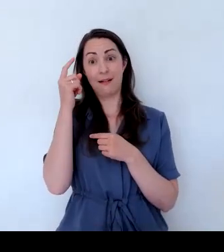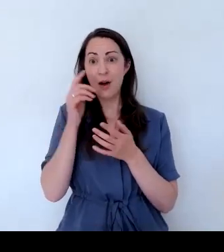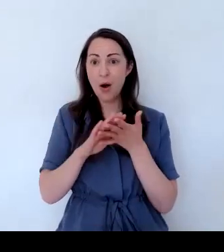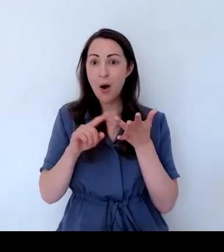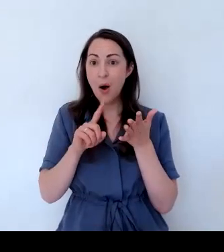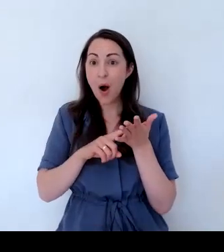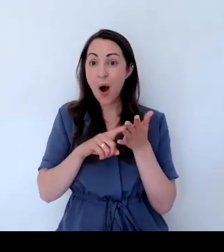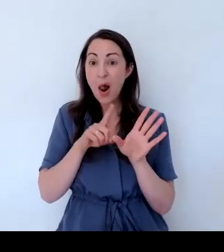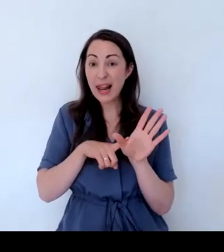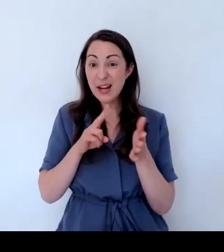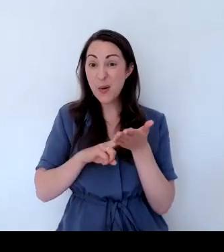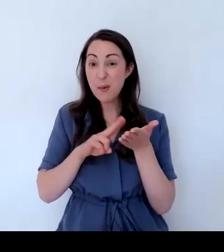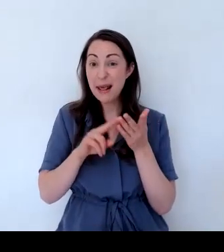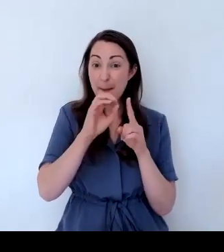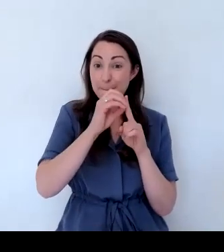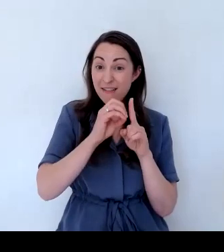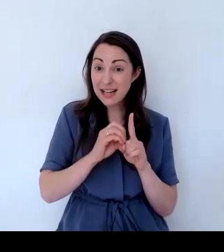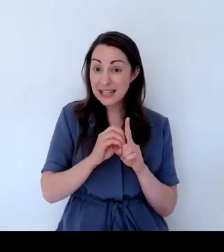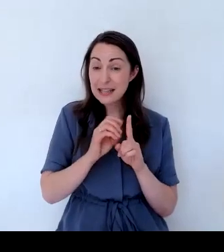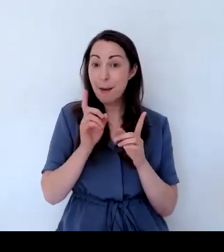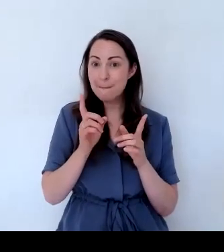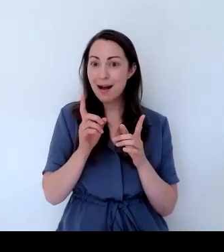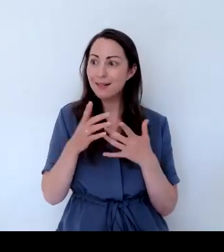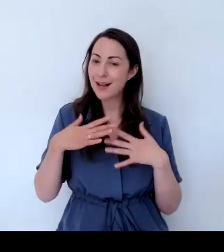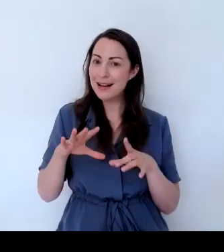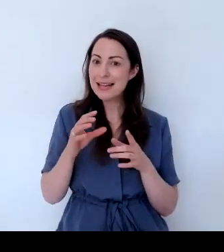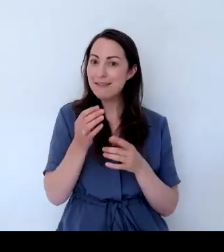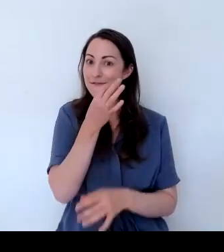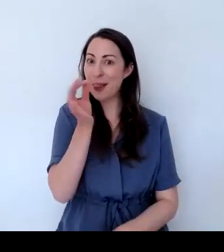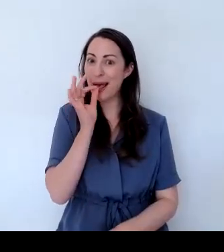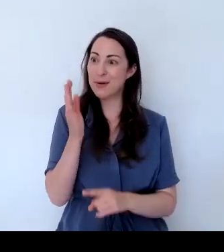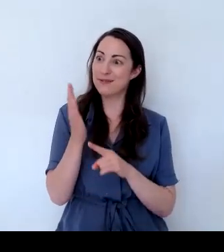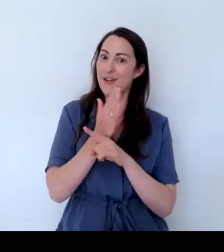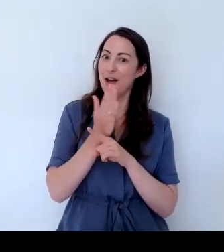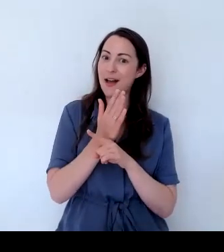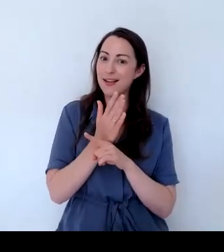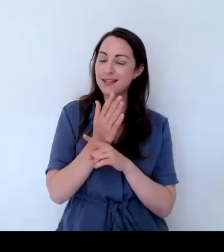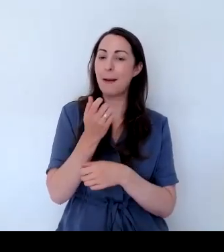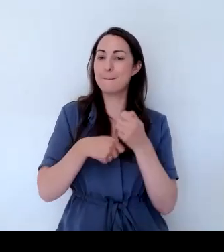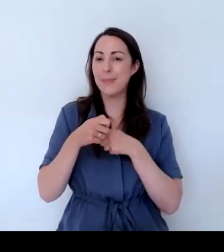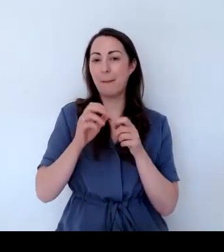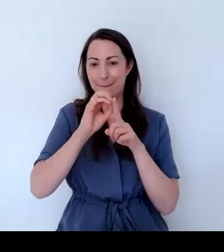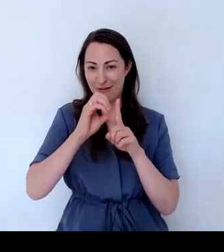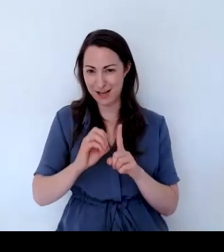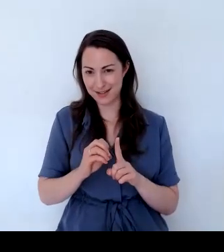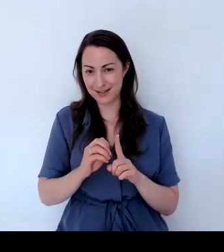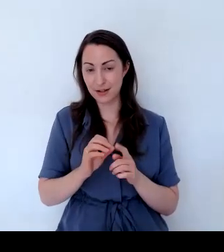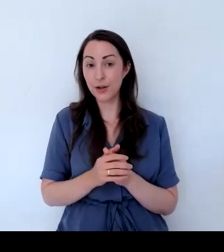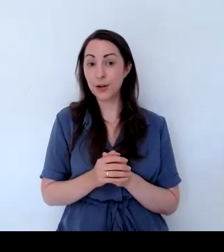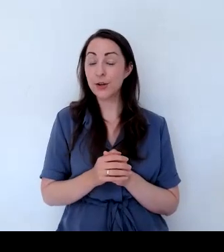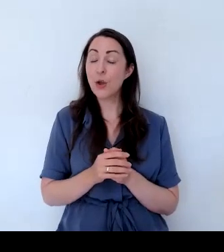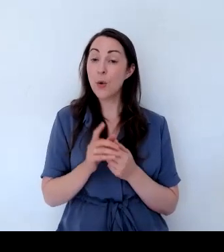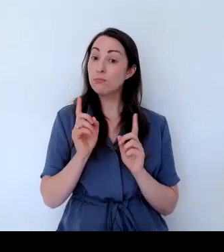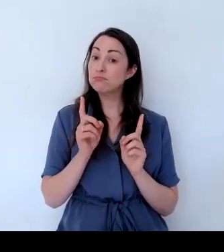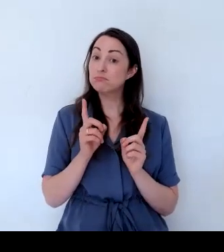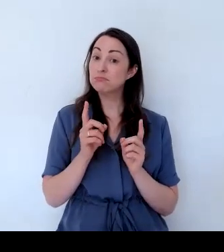needs to flower. So that's something to think about. If you have got a little pot, or